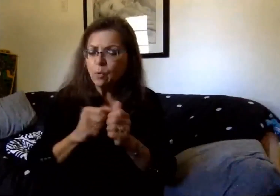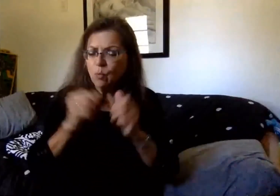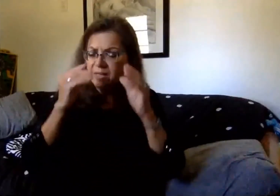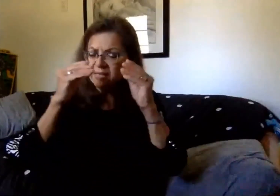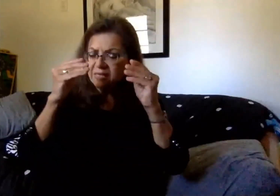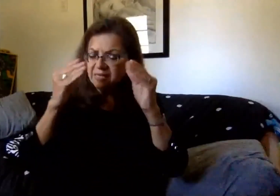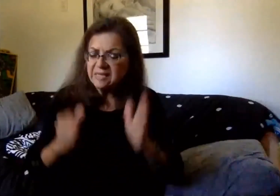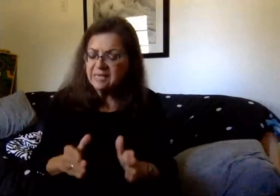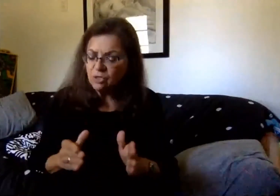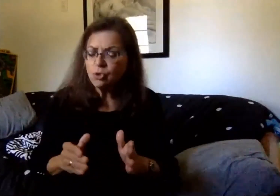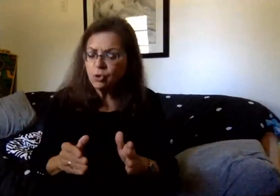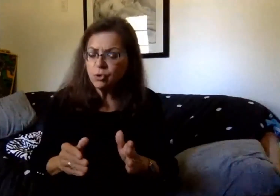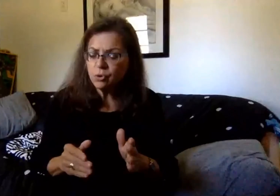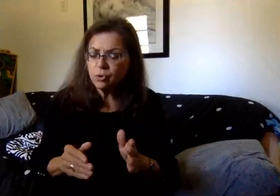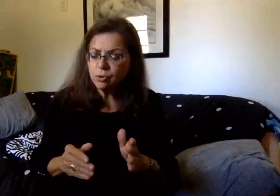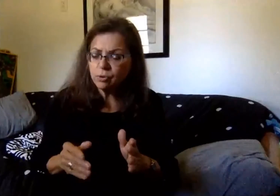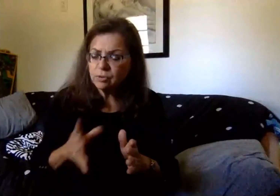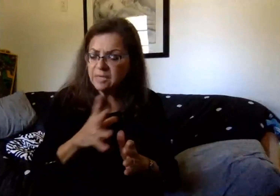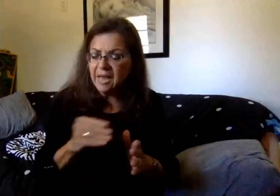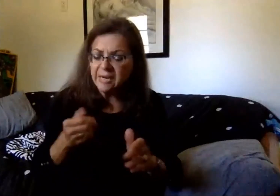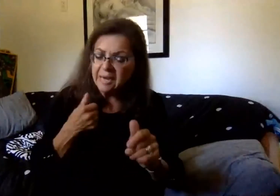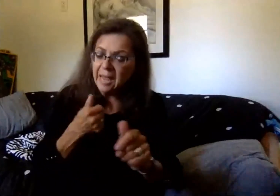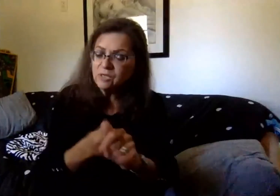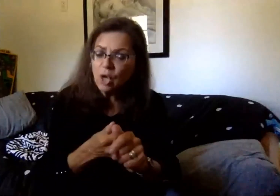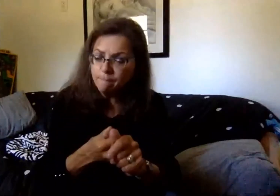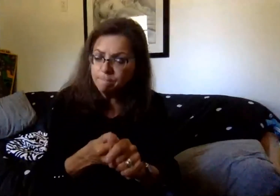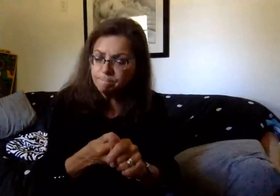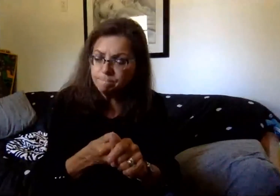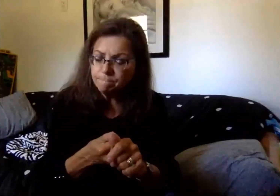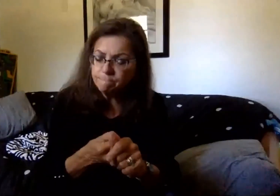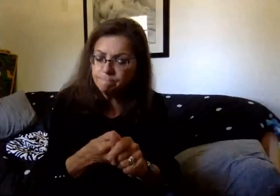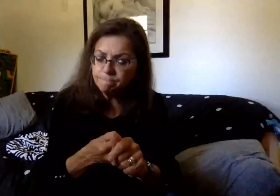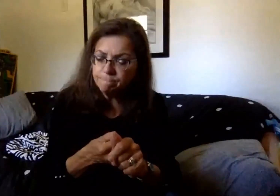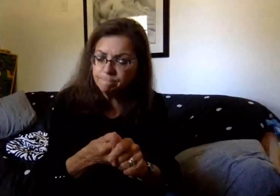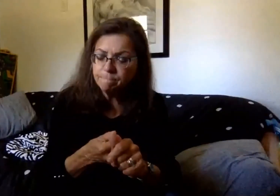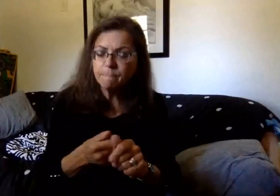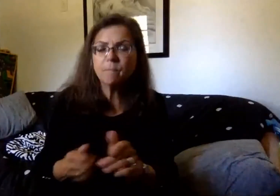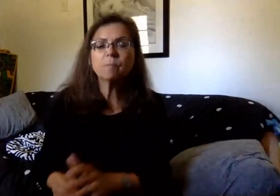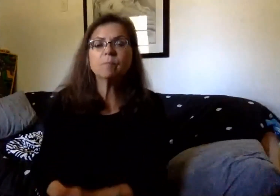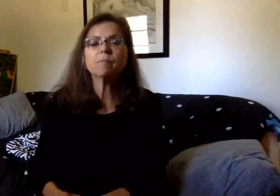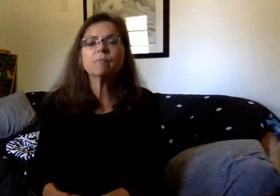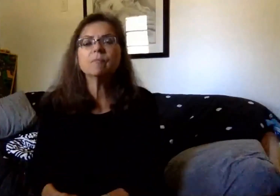best be absent and have to catch up the next time during those classes?